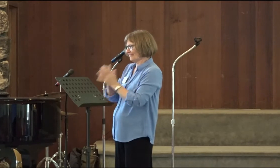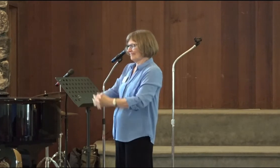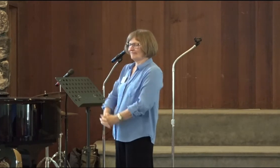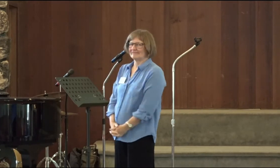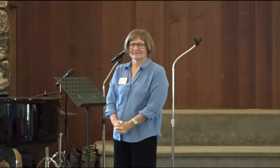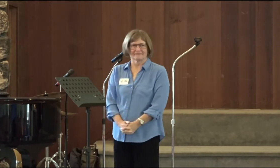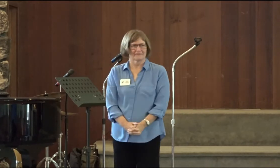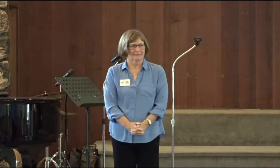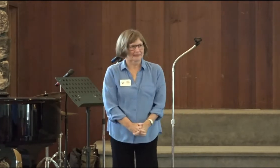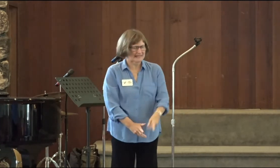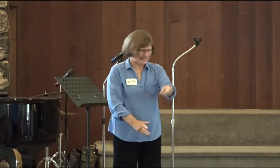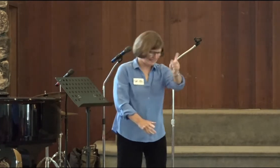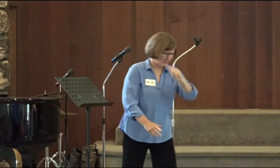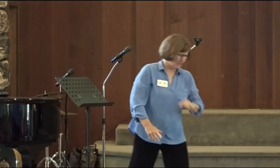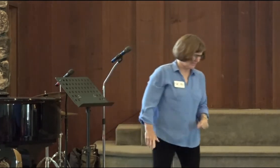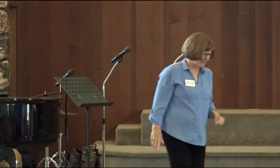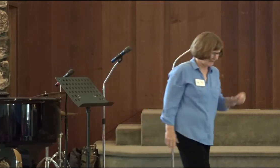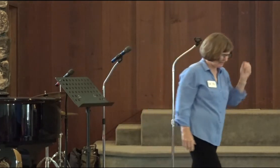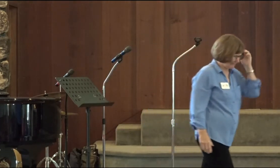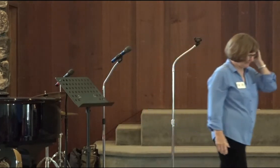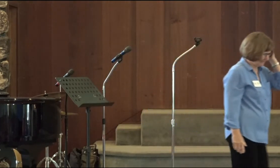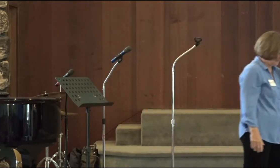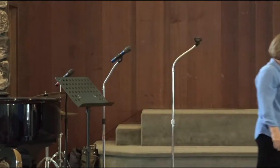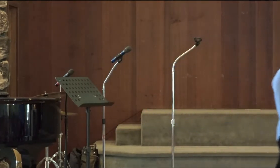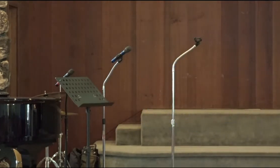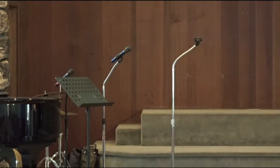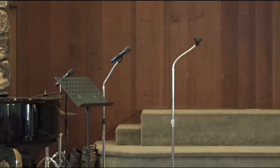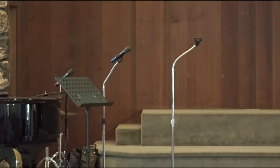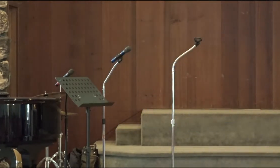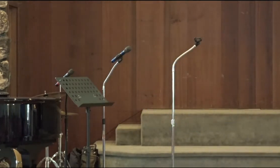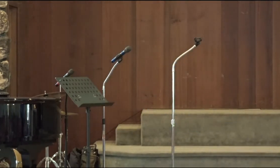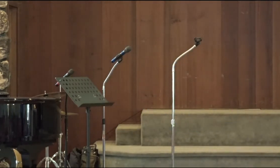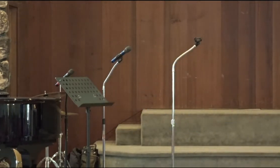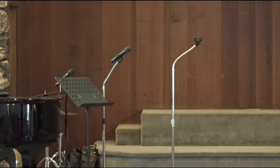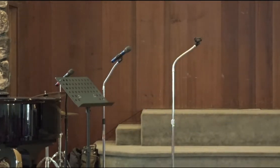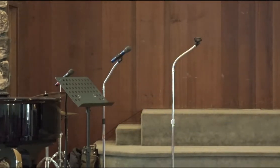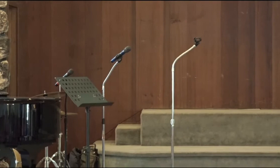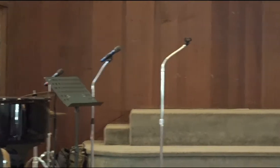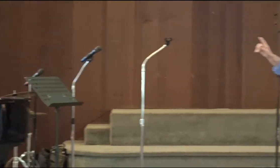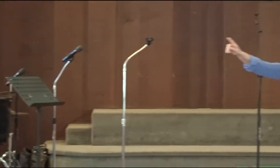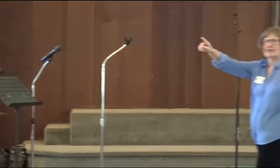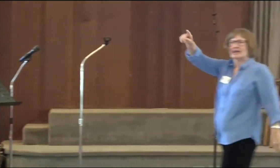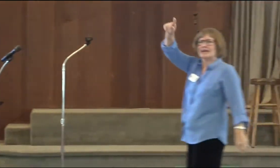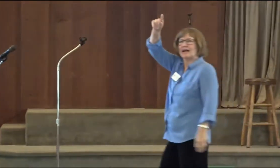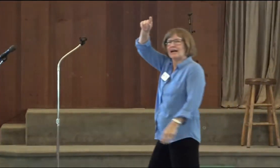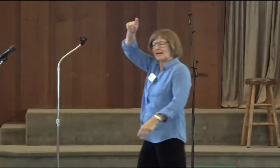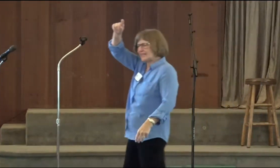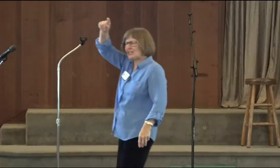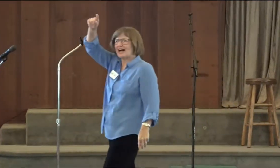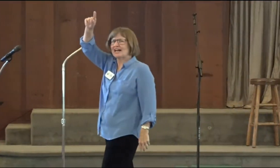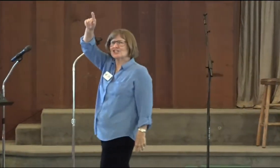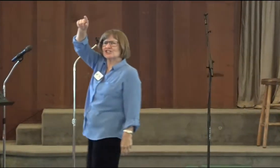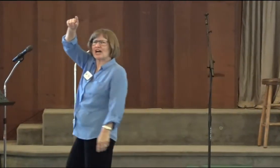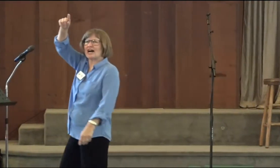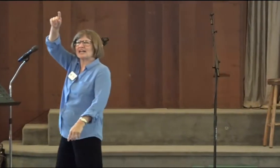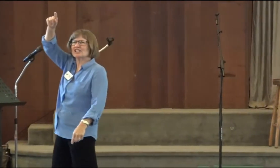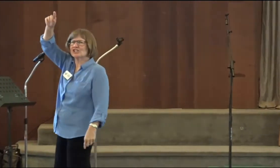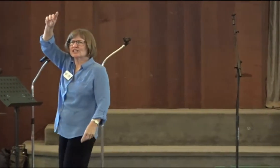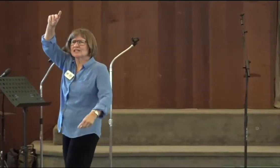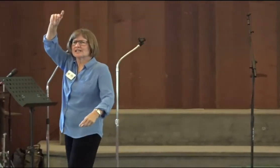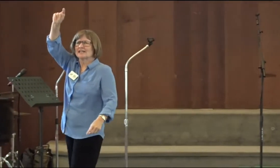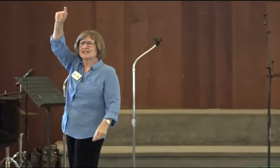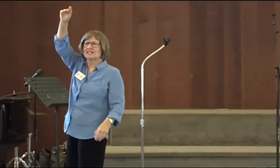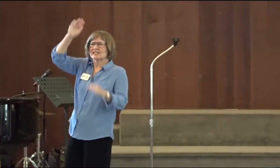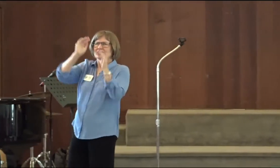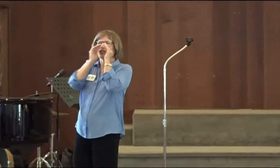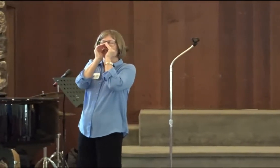Emily? Yes, Yasmina? We're doing church up in here. We are. Taj? Taj?